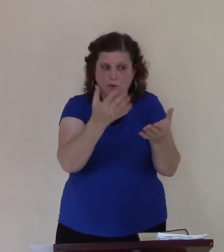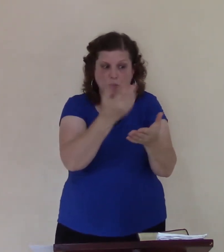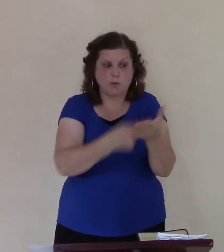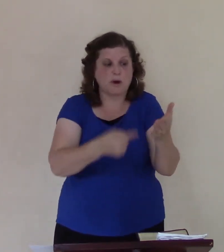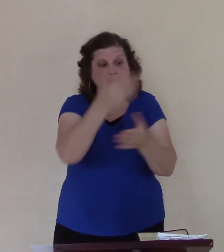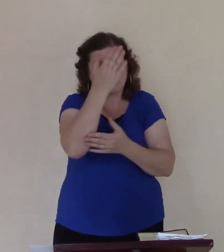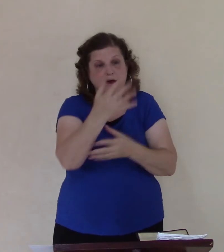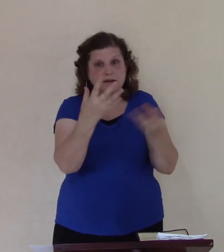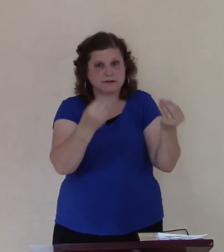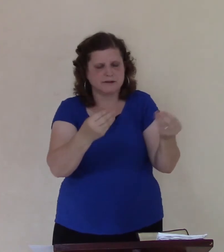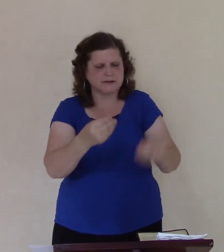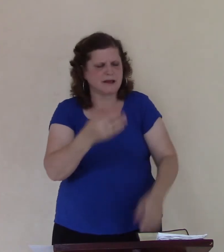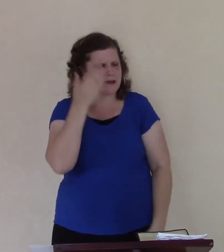God, I just want to blame you.